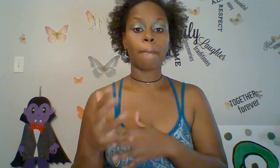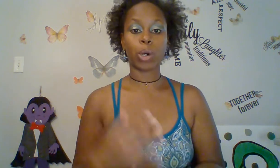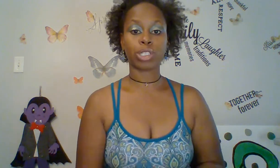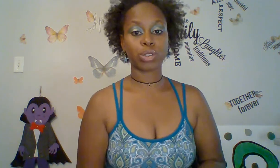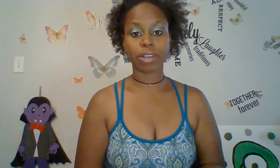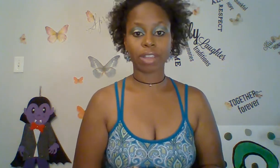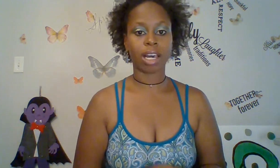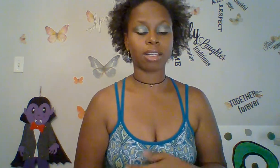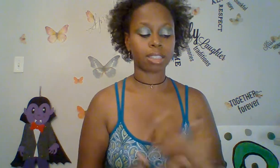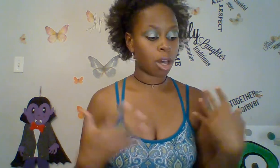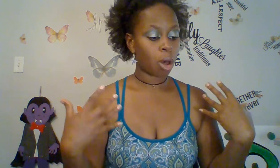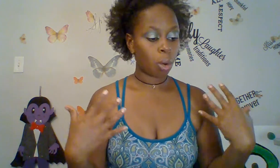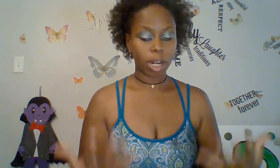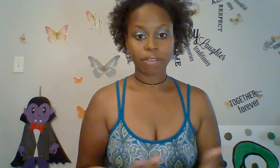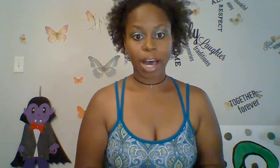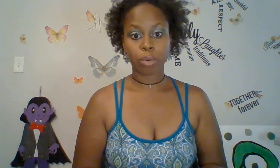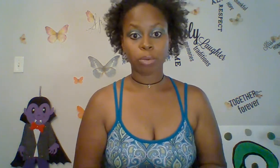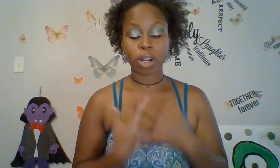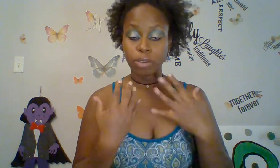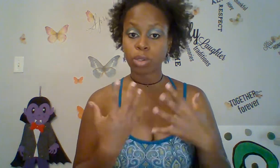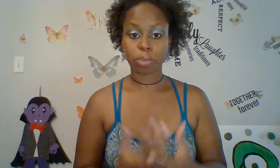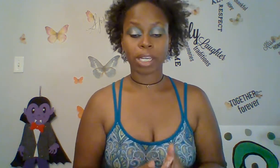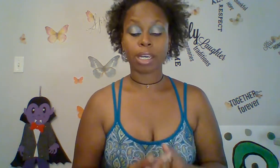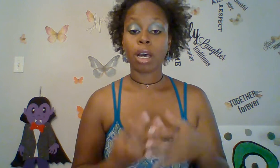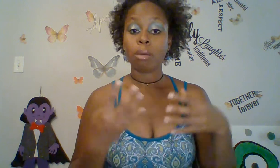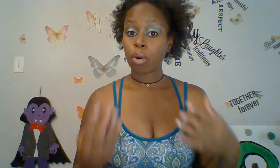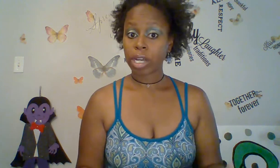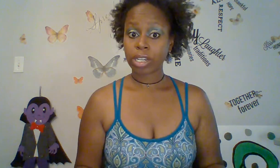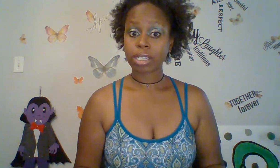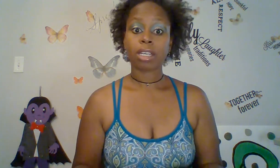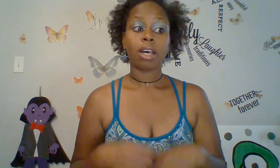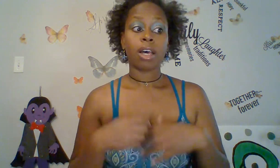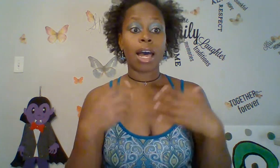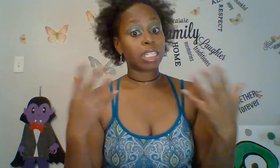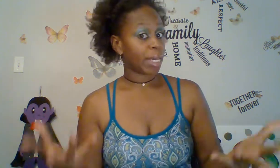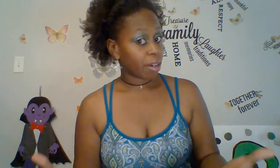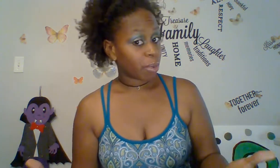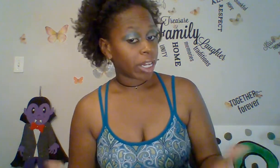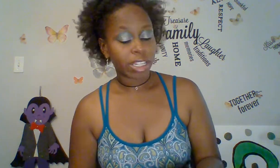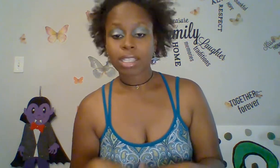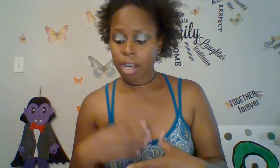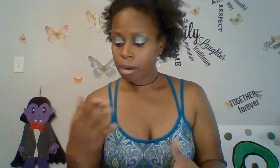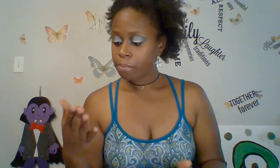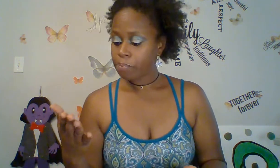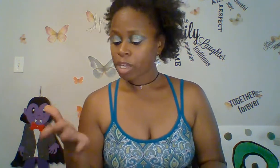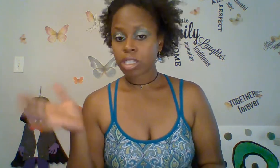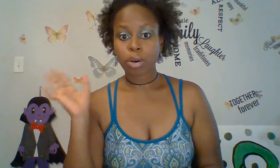multitude of things. One of that will, one of those will be pointers. And speaking of pointers, um, so